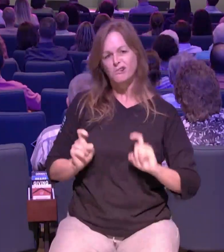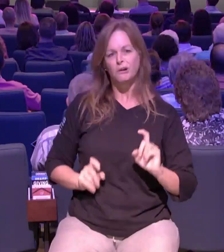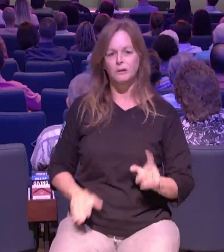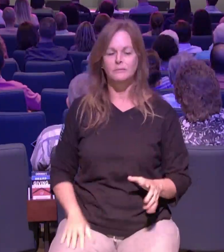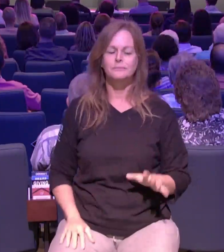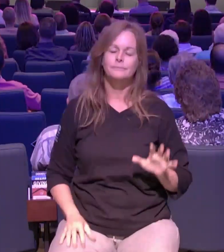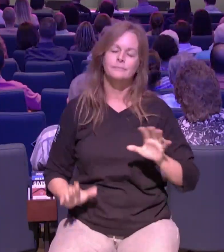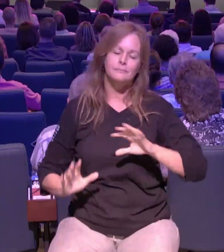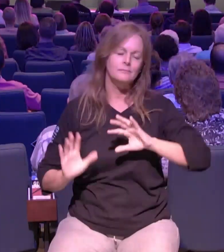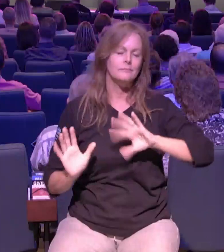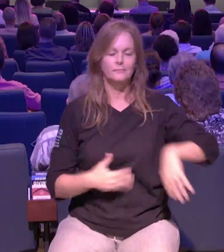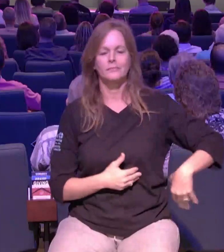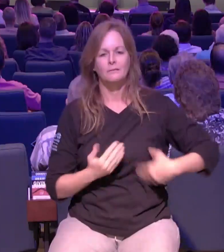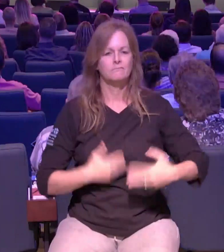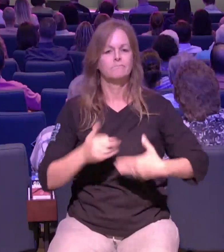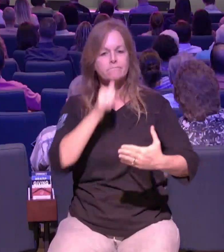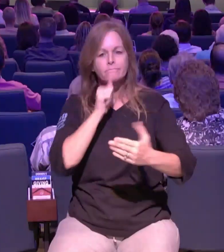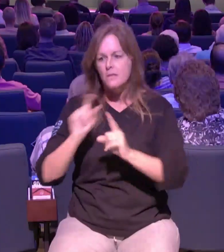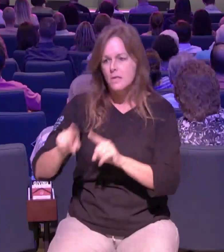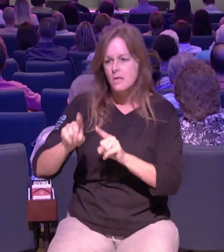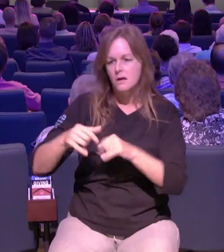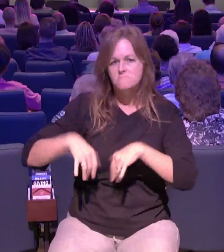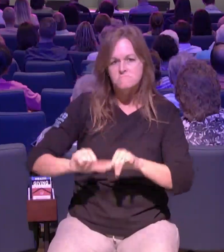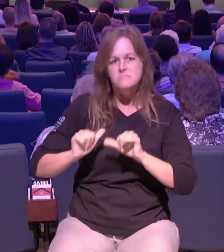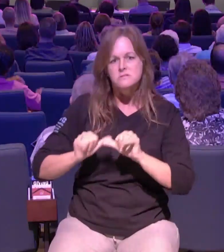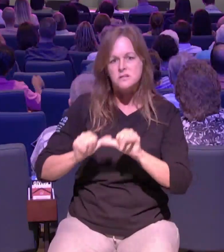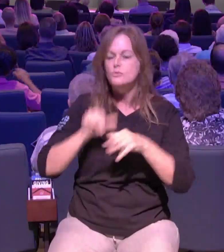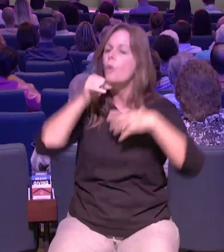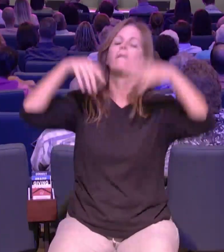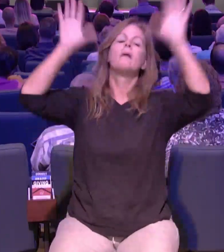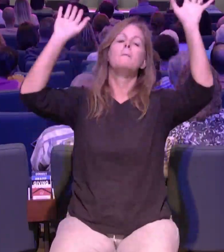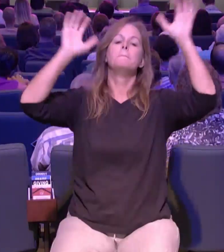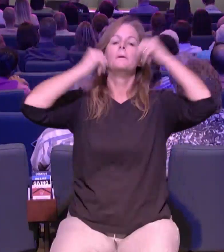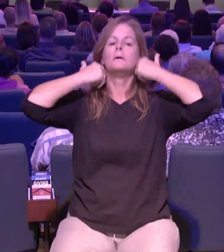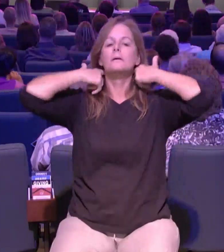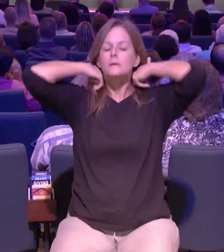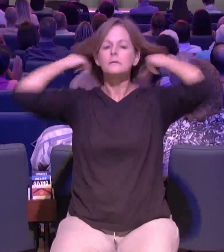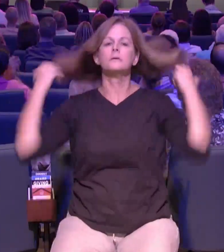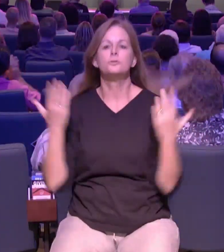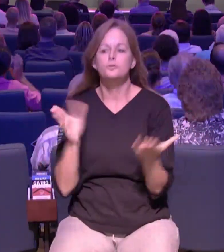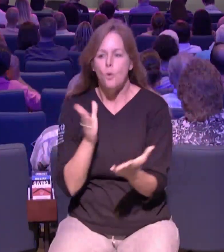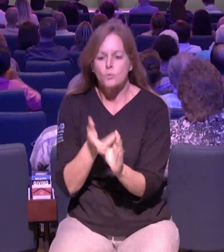mess we're going to press through the mess to help people get the healing and the wholeness that jesus has for them amen